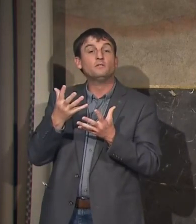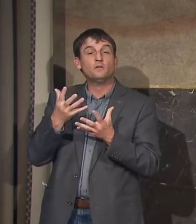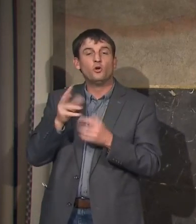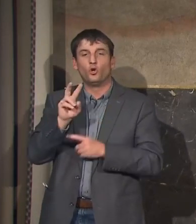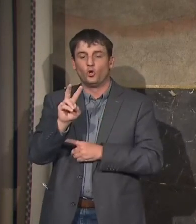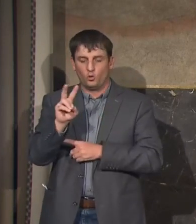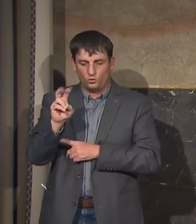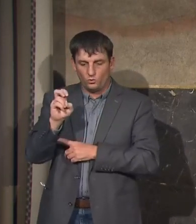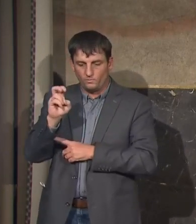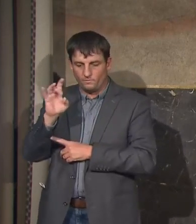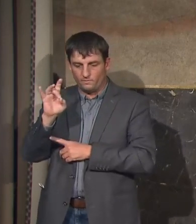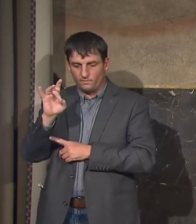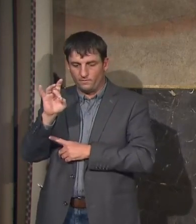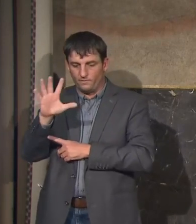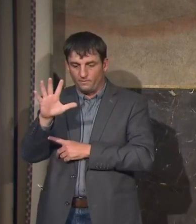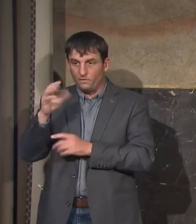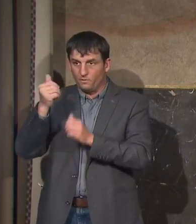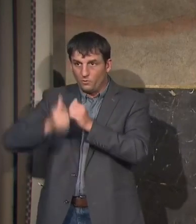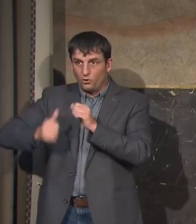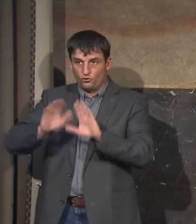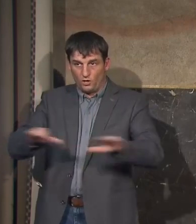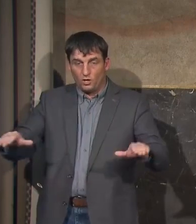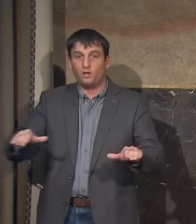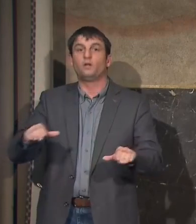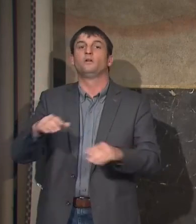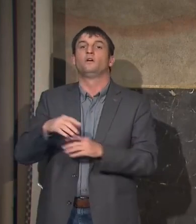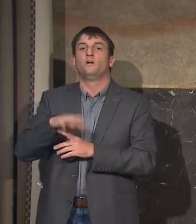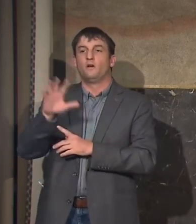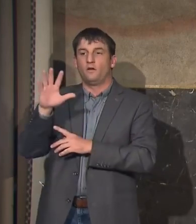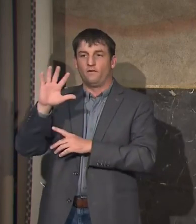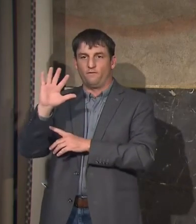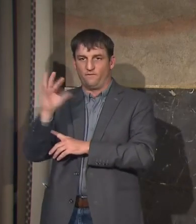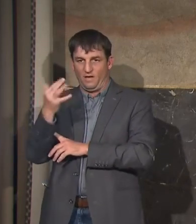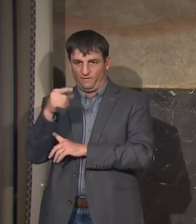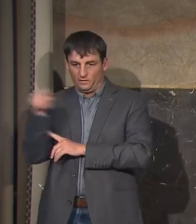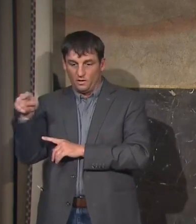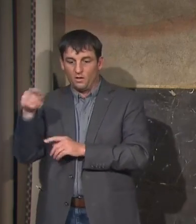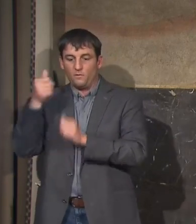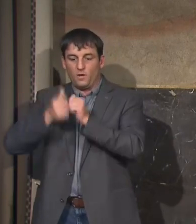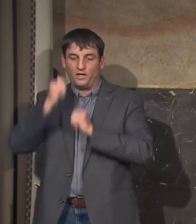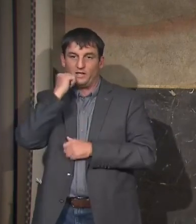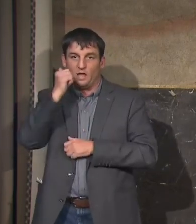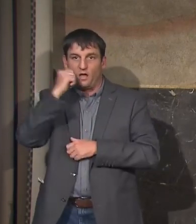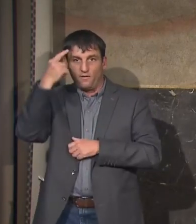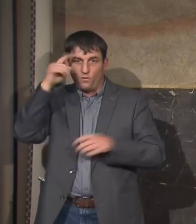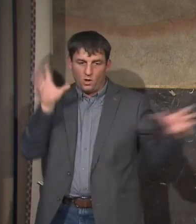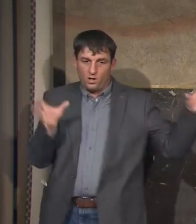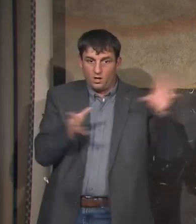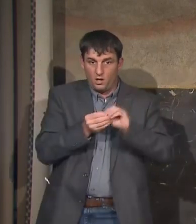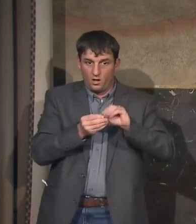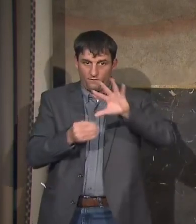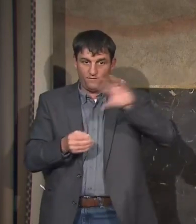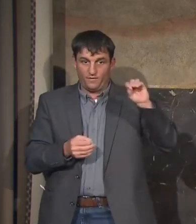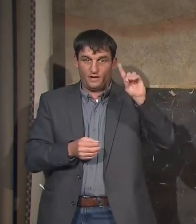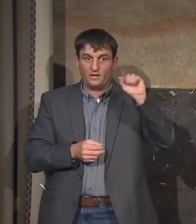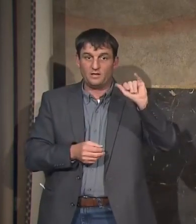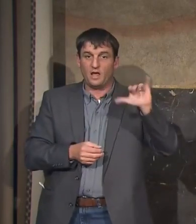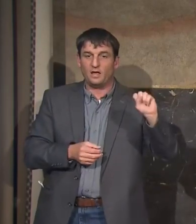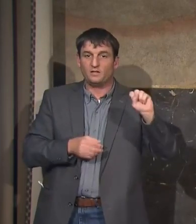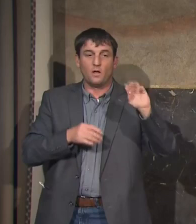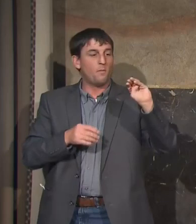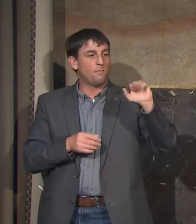per day that the schools have been closed and I think it's 50 days and that's how you come up with that from March